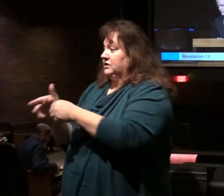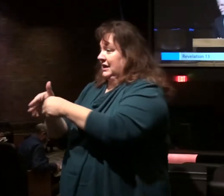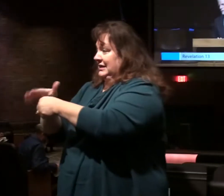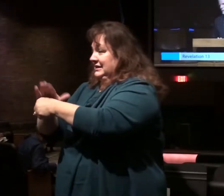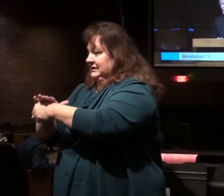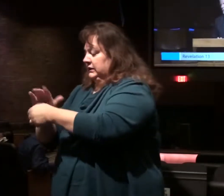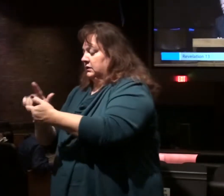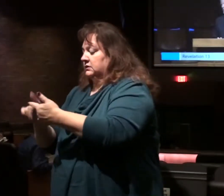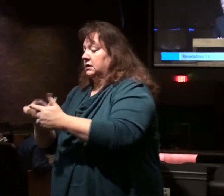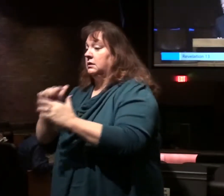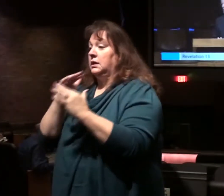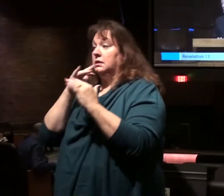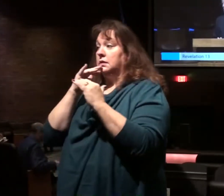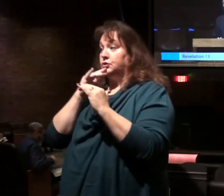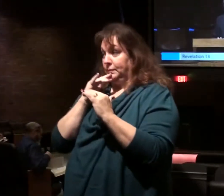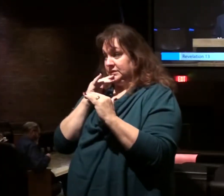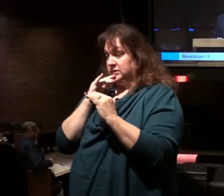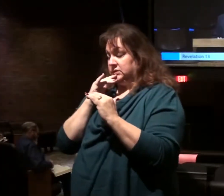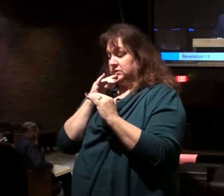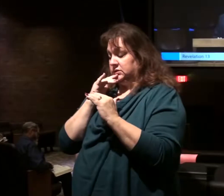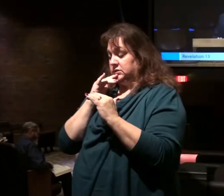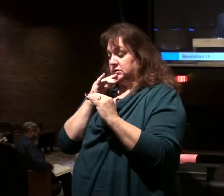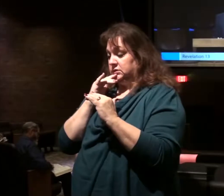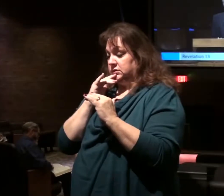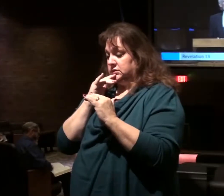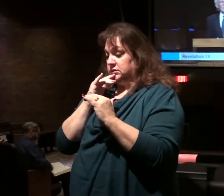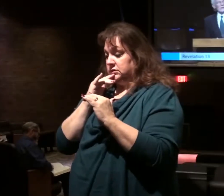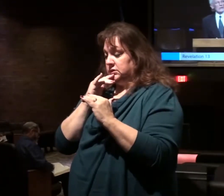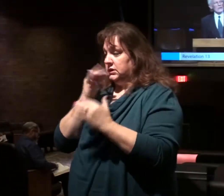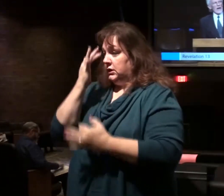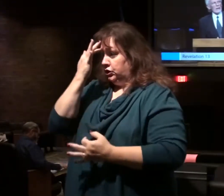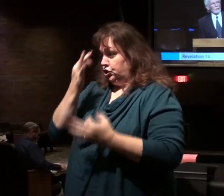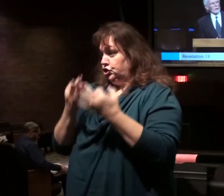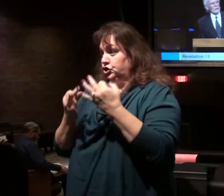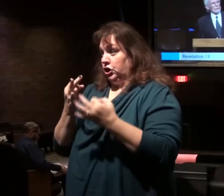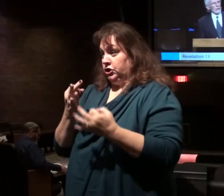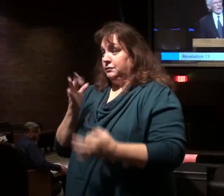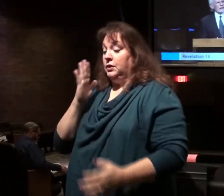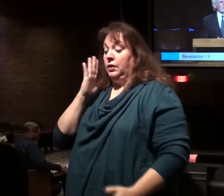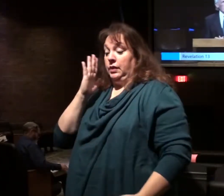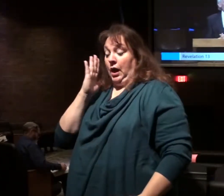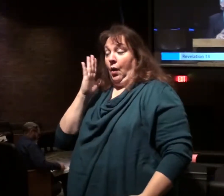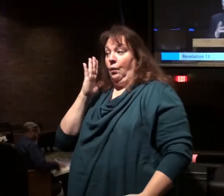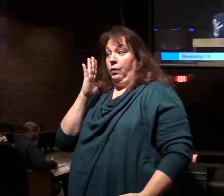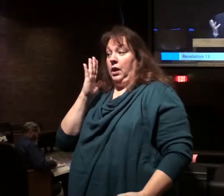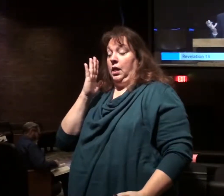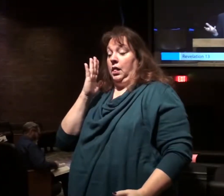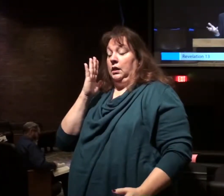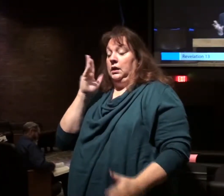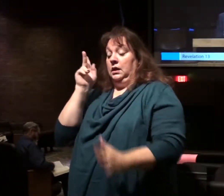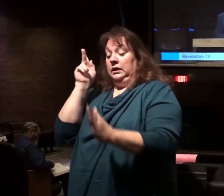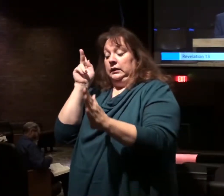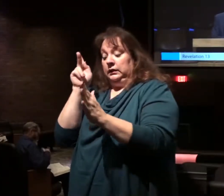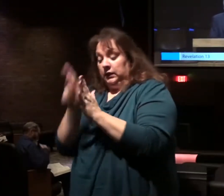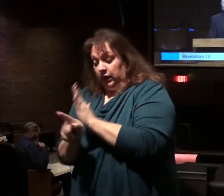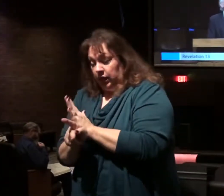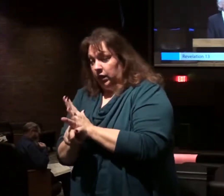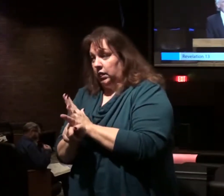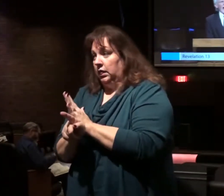trumpets, judgments that will take the lives of